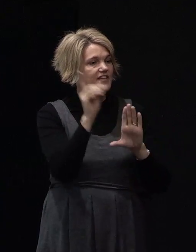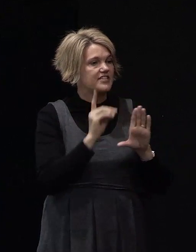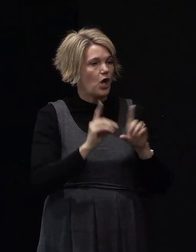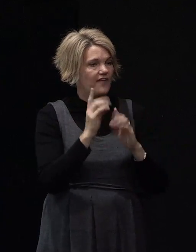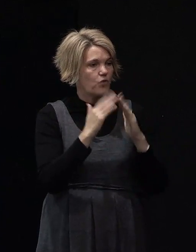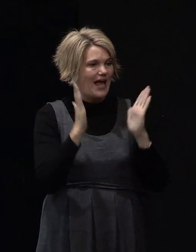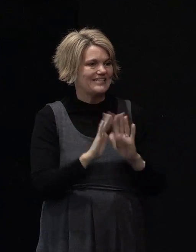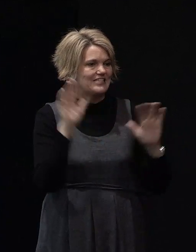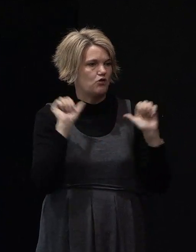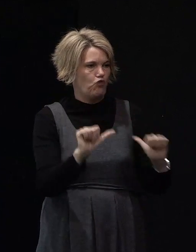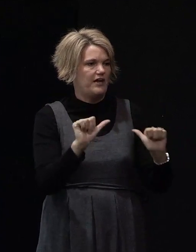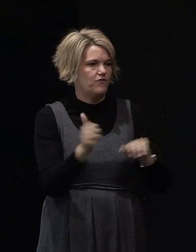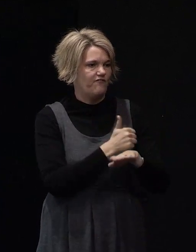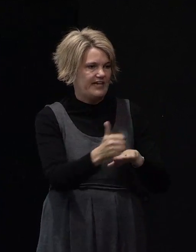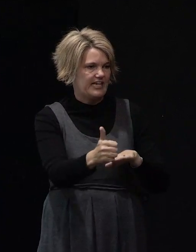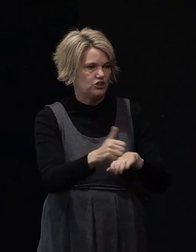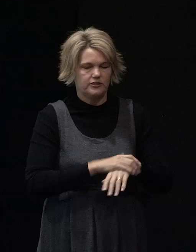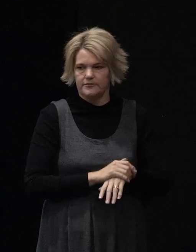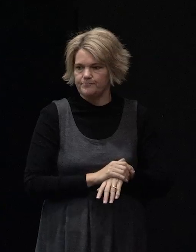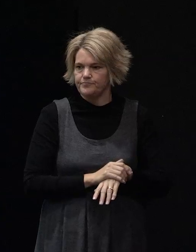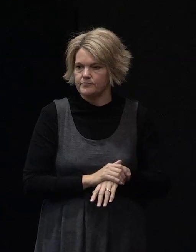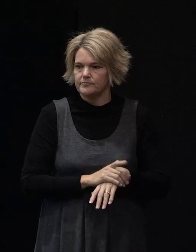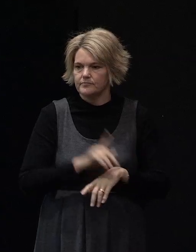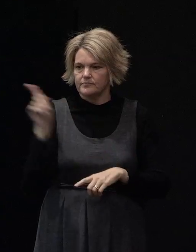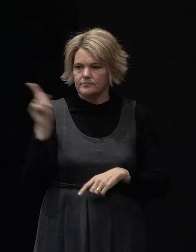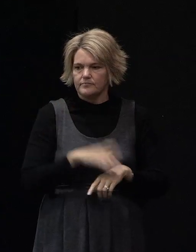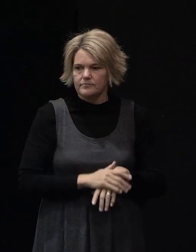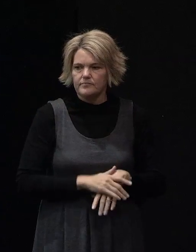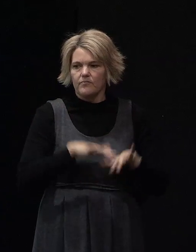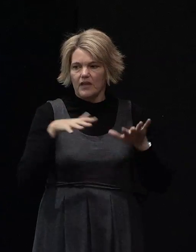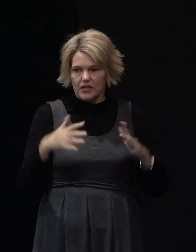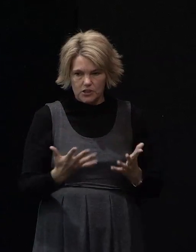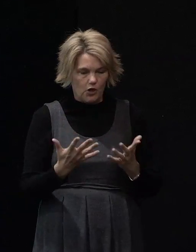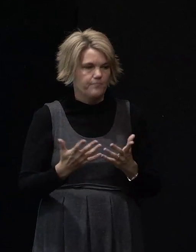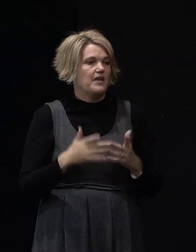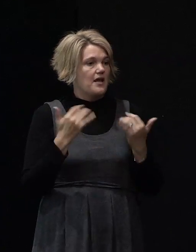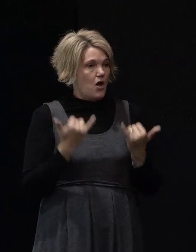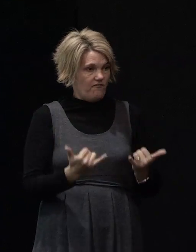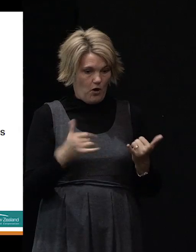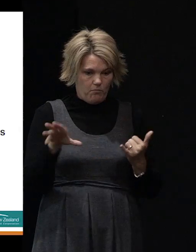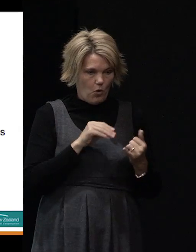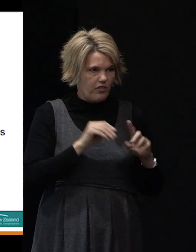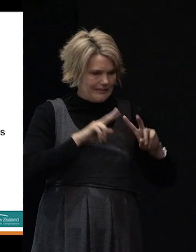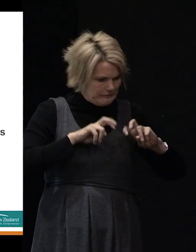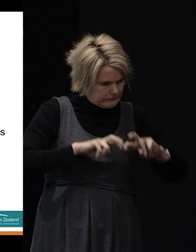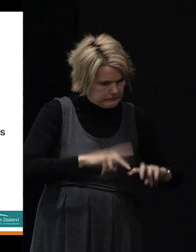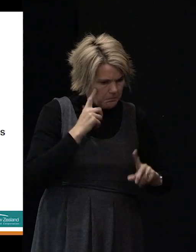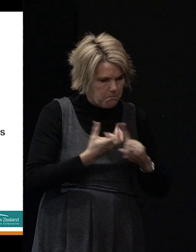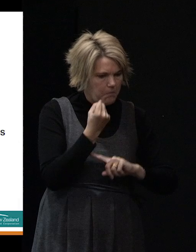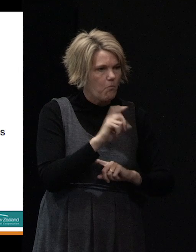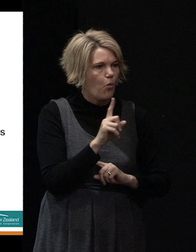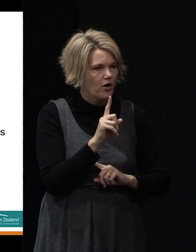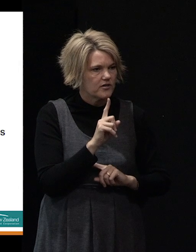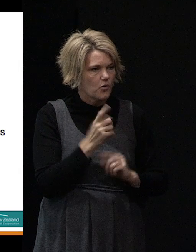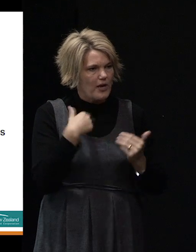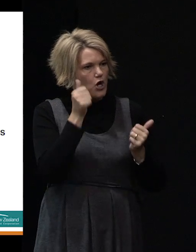In terms of the geotech that's the investigation methods what do we get out of it? The key thing we get out of it is a model of the soil.